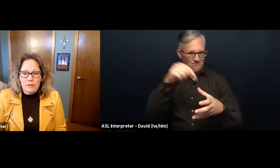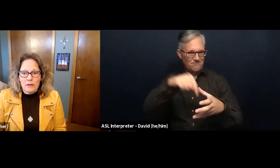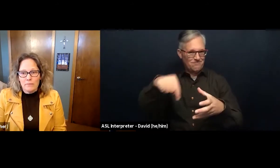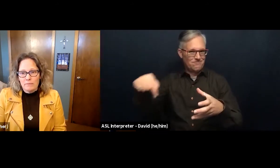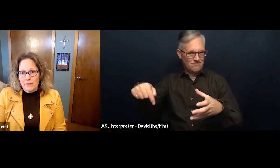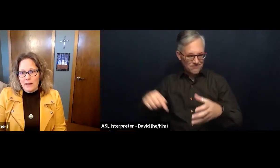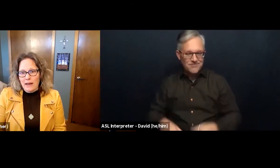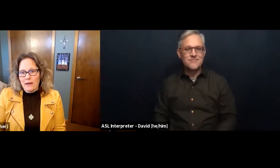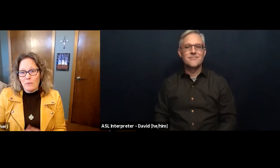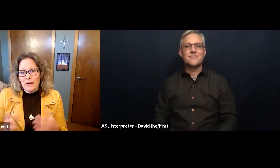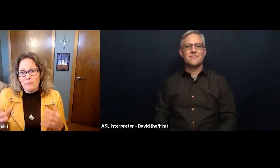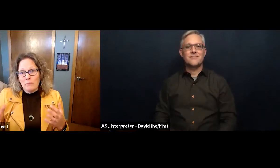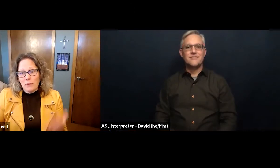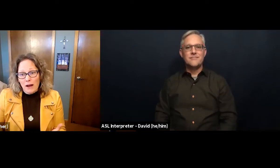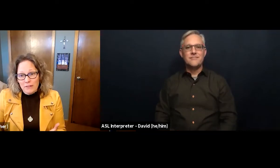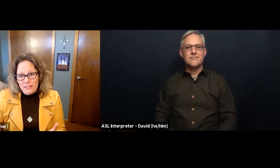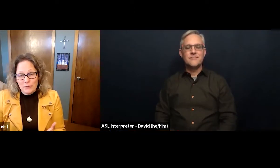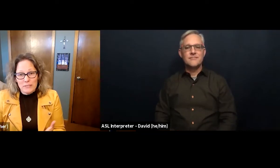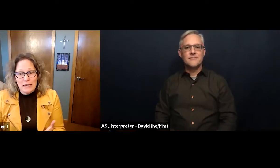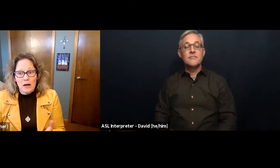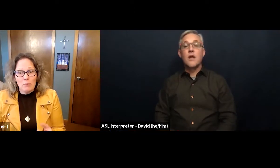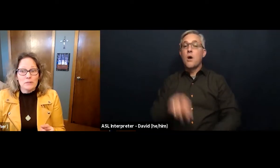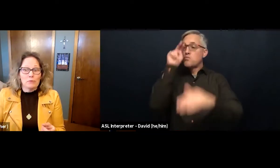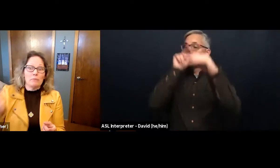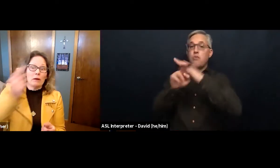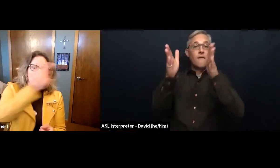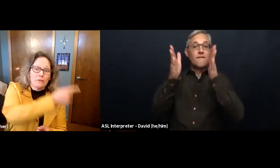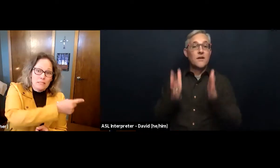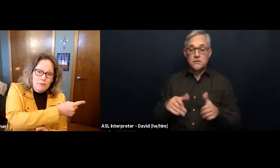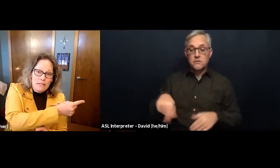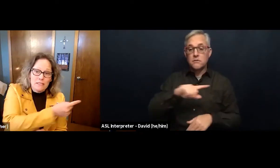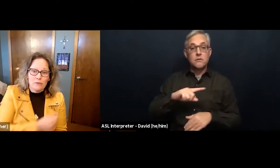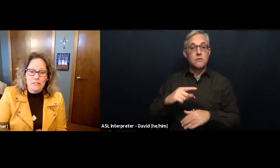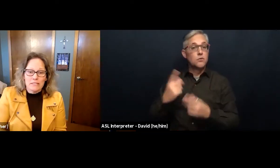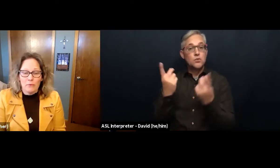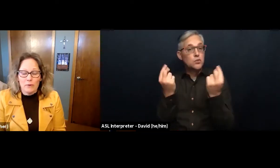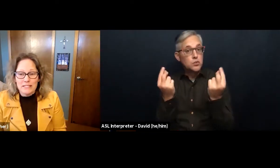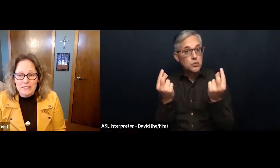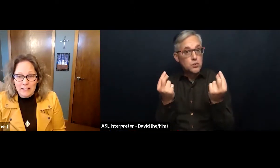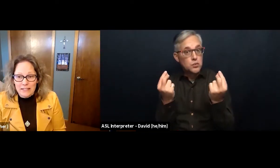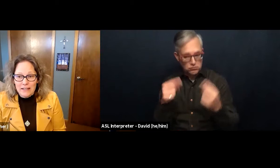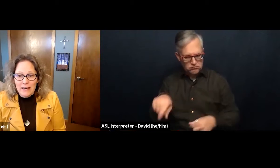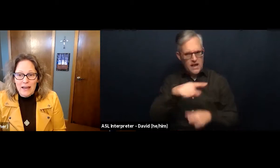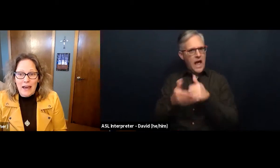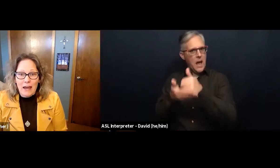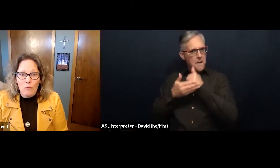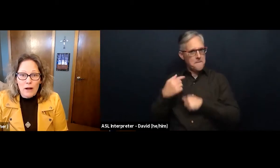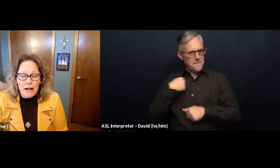And what prophets do is they help us remember these big stories that we studied. And what